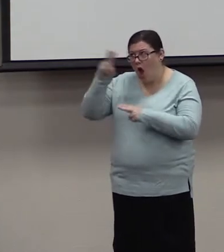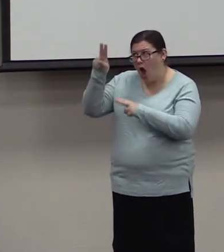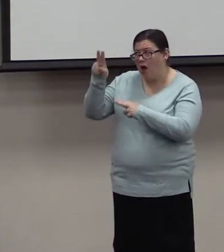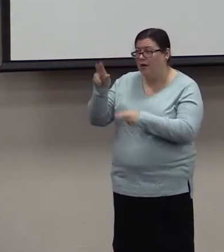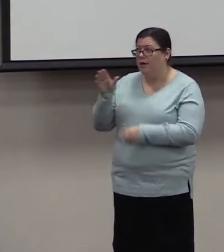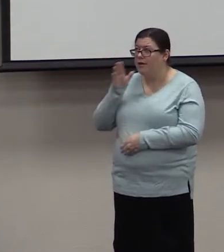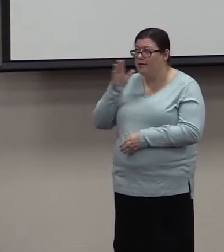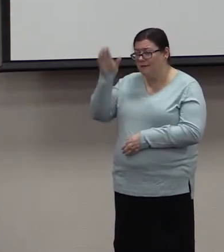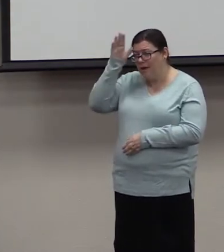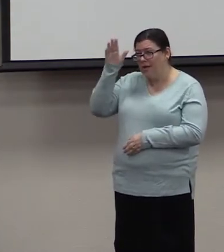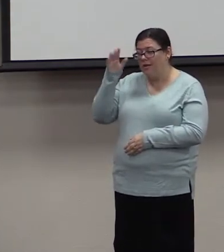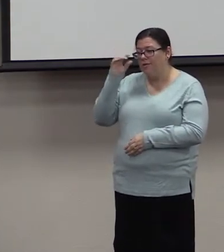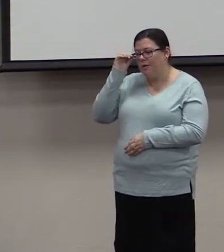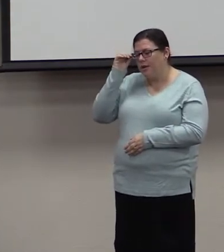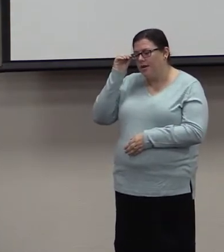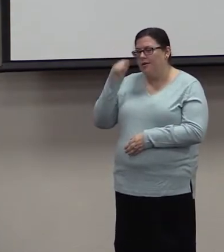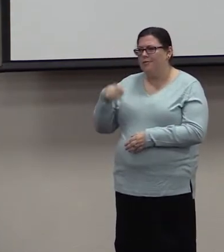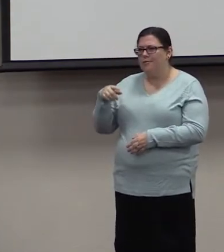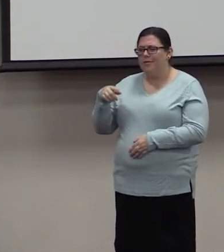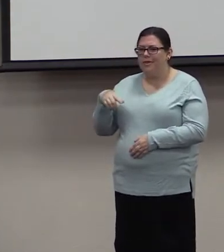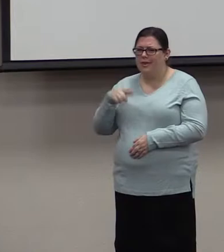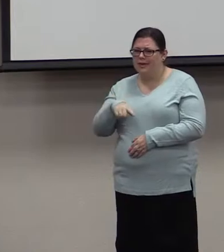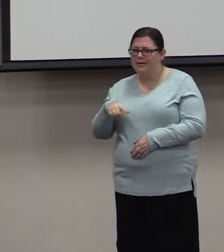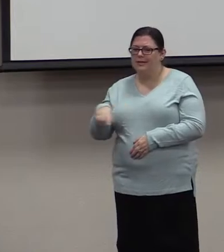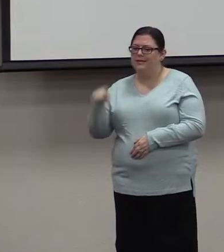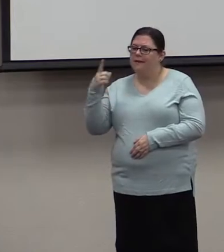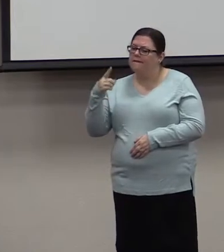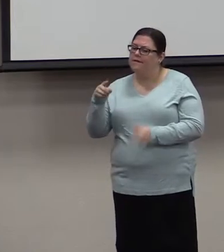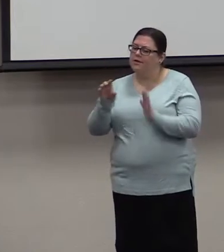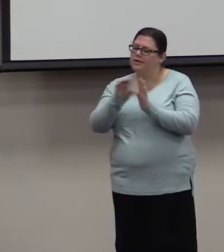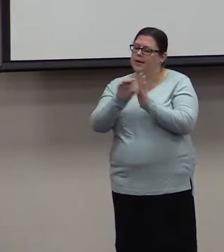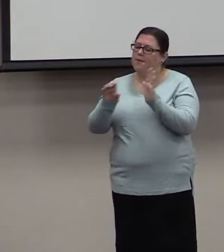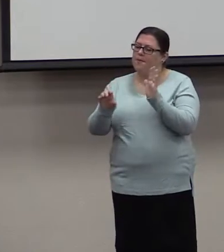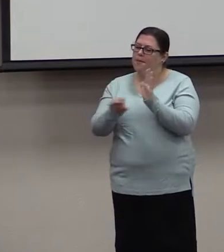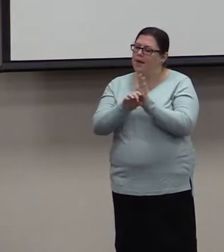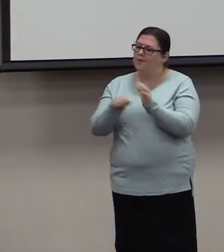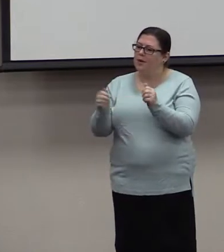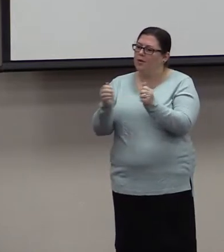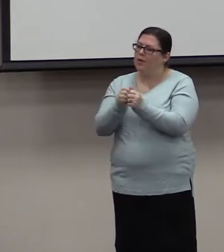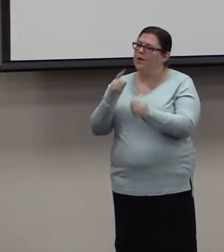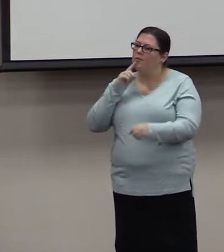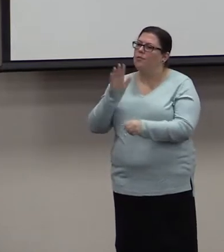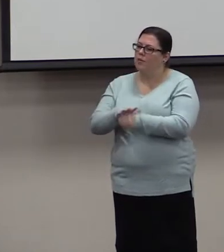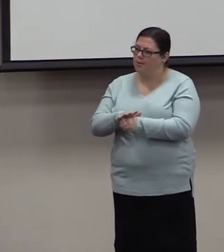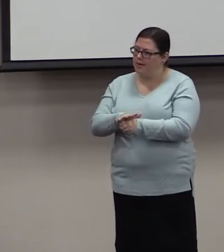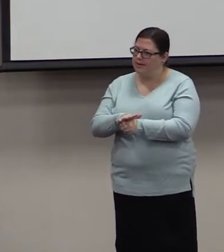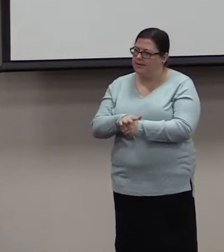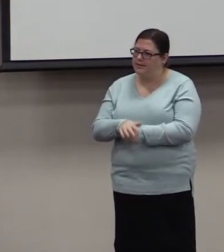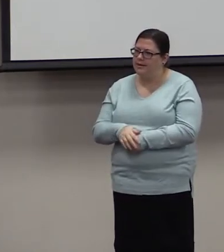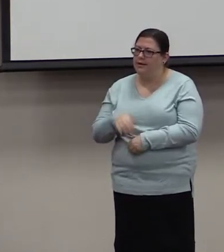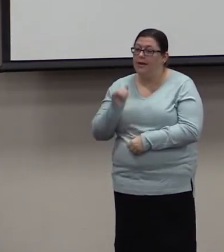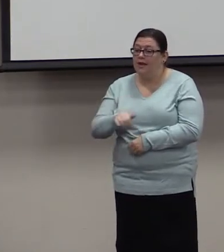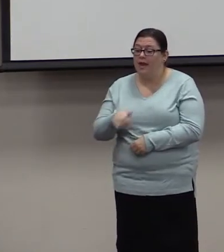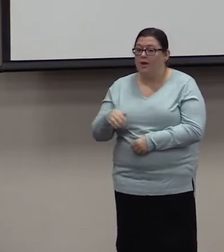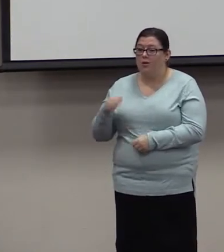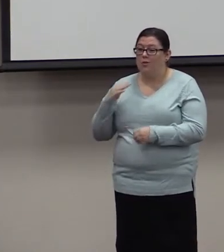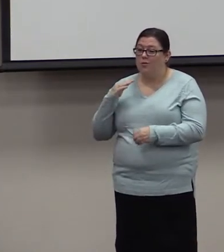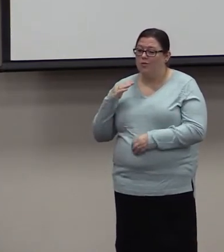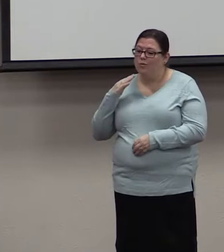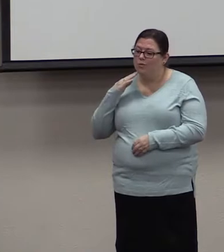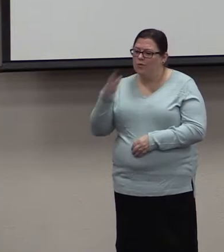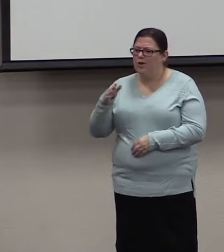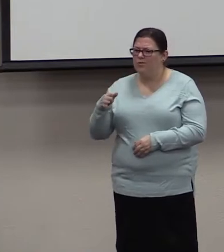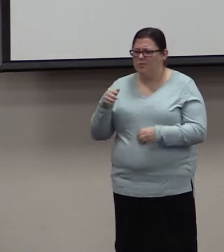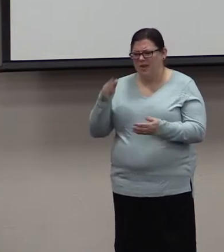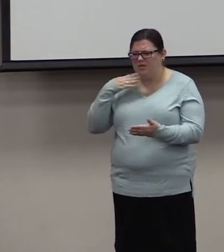commandment with a promise, that it may go well with you, that you may live long in the land. Fathers, do